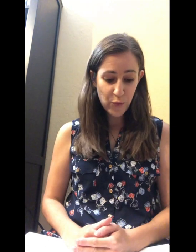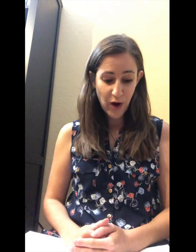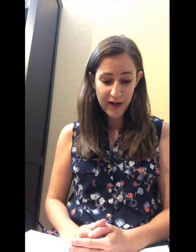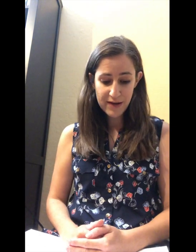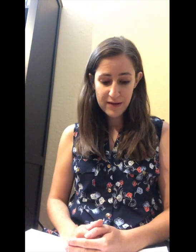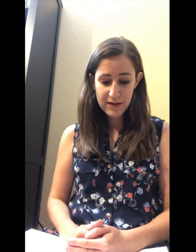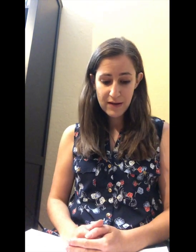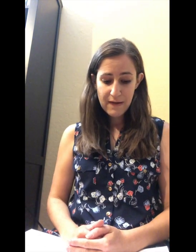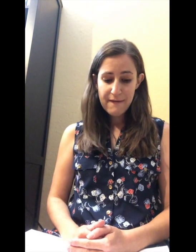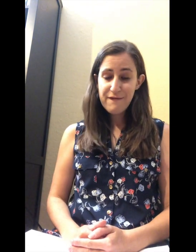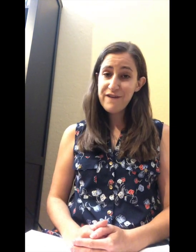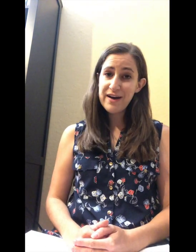Run, fun.